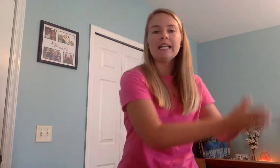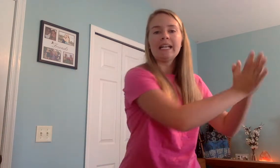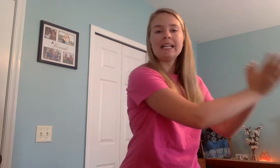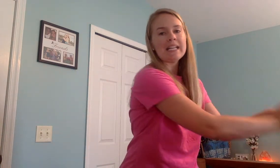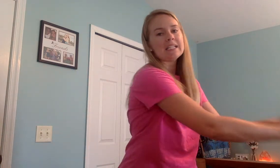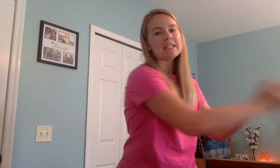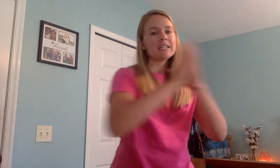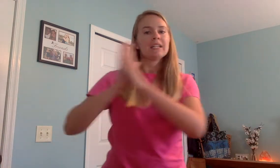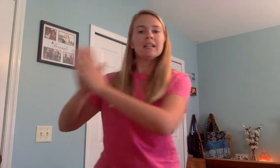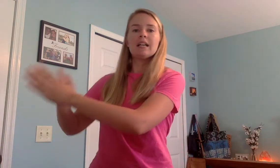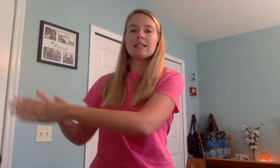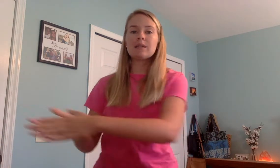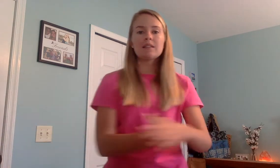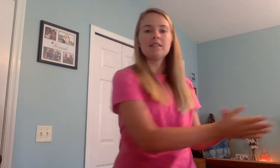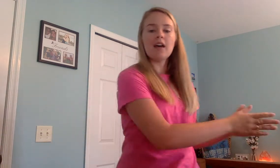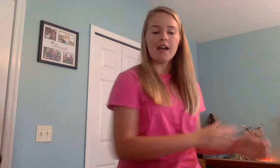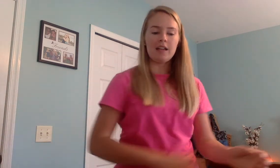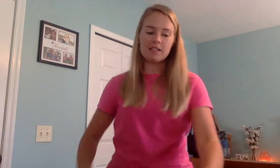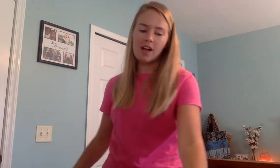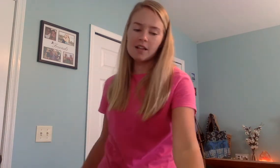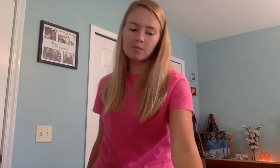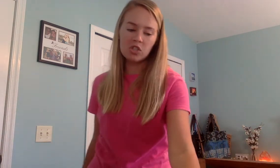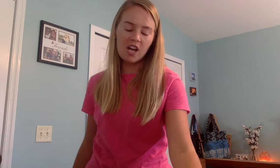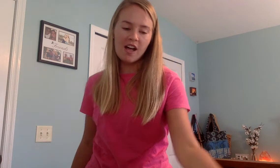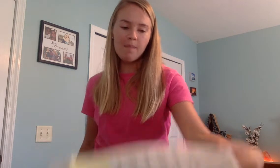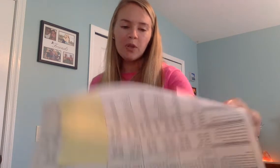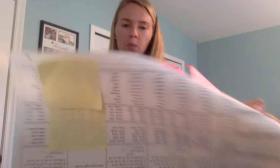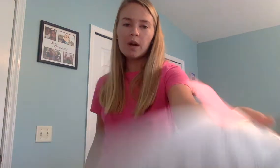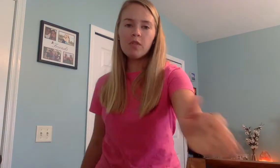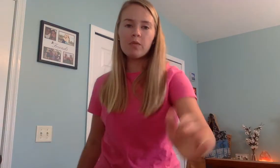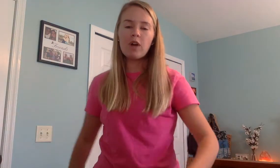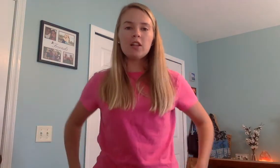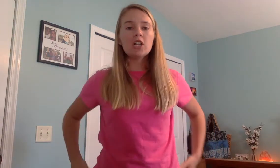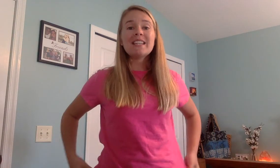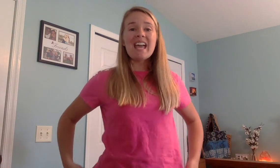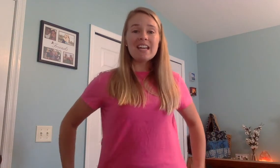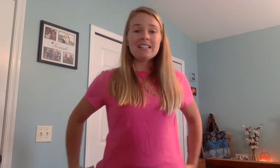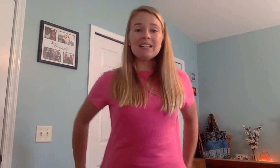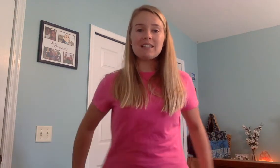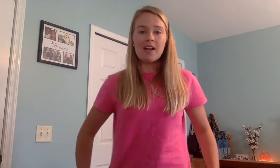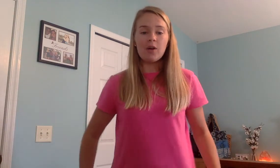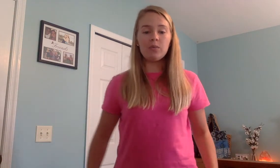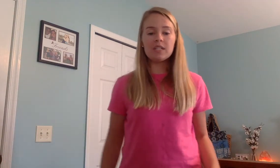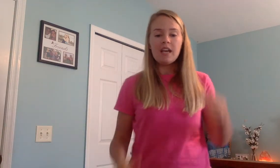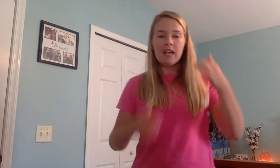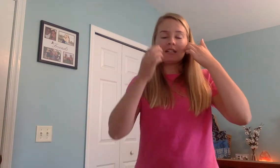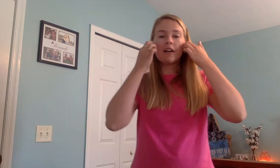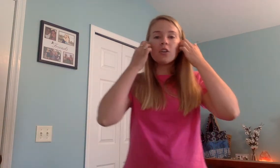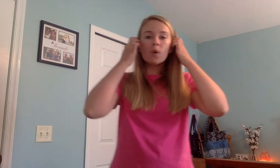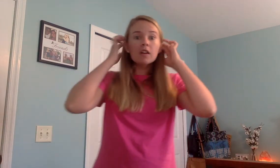awesome job we are moving right along to the ending sound ending sound of the word